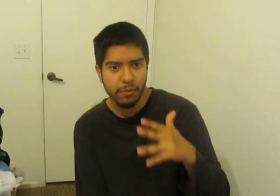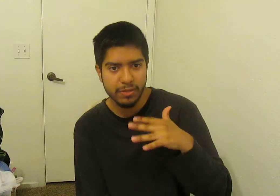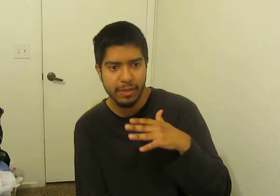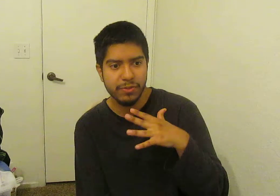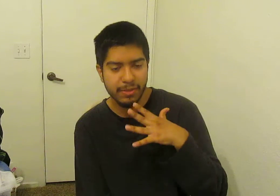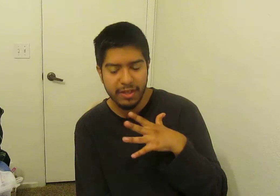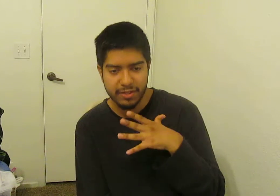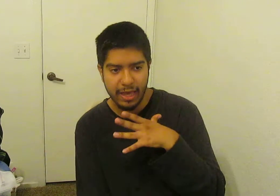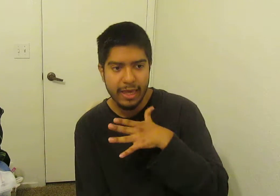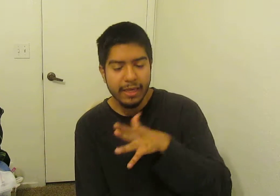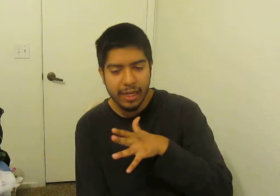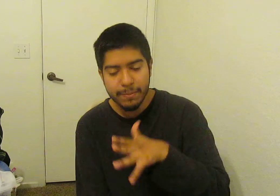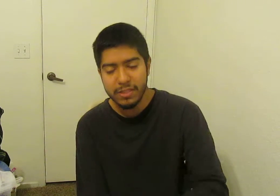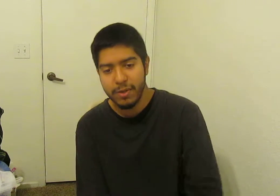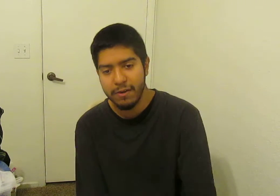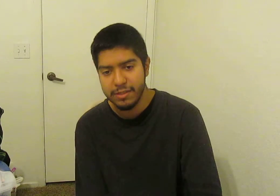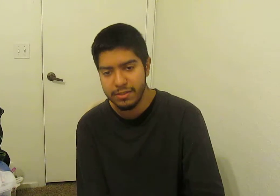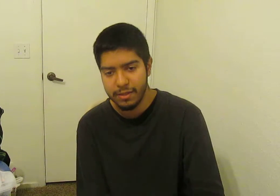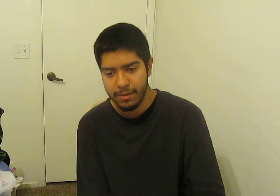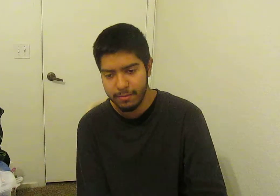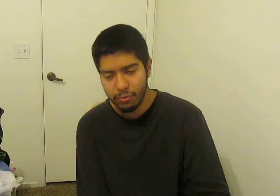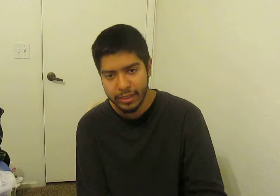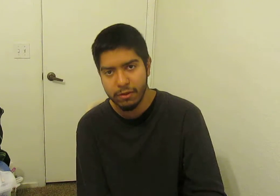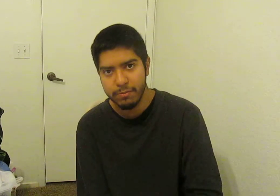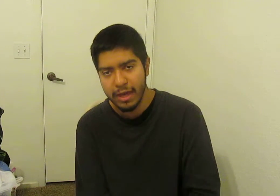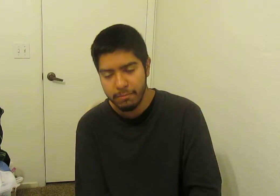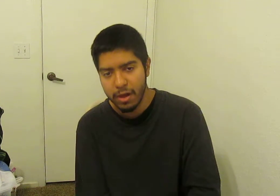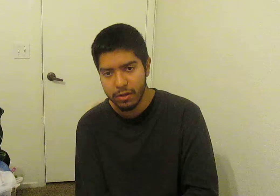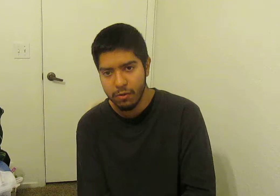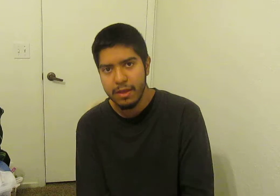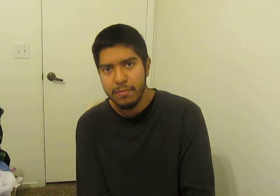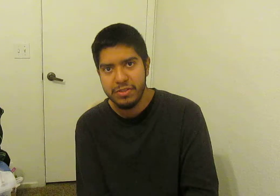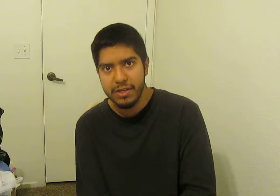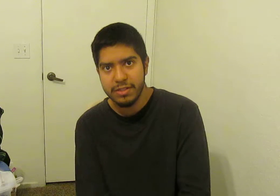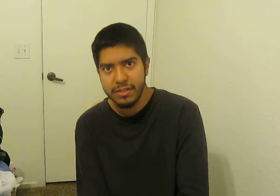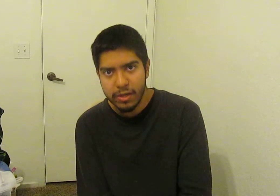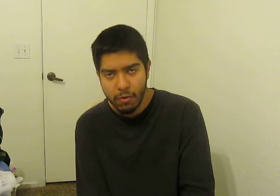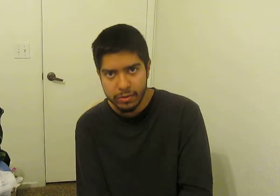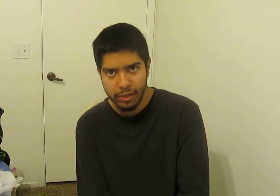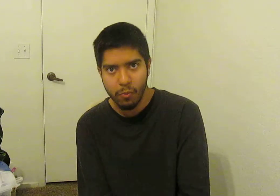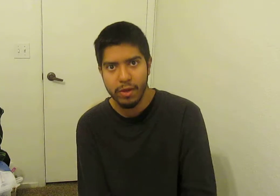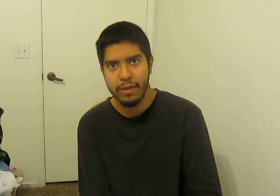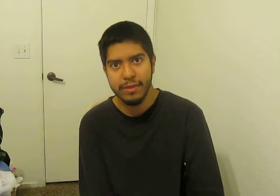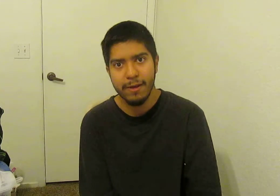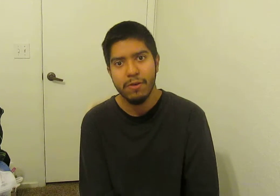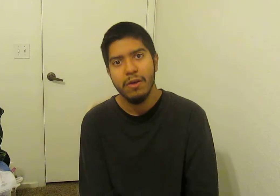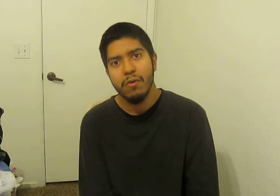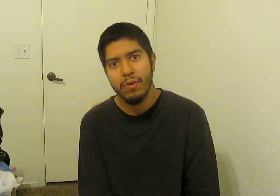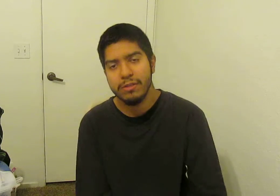ghouls. then when she mentioned that Hinemi's parents were killed by Amado, but she doesn't hold ill well. And then when